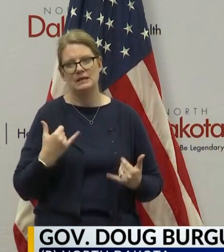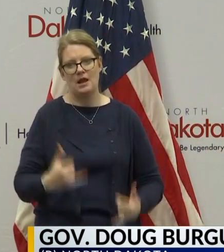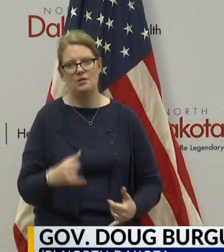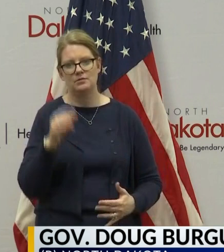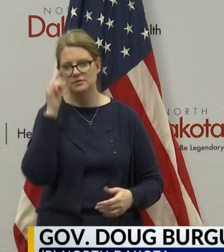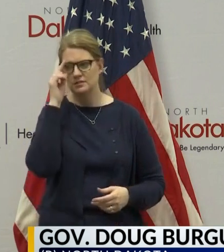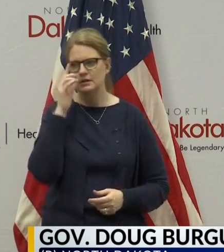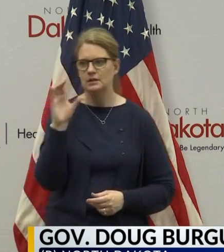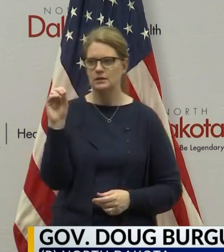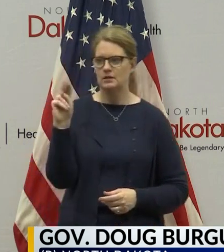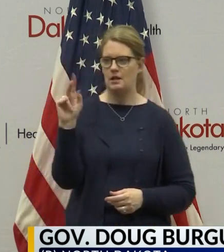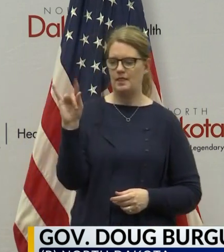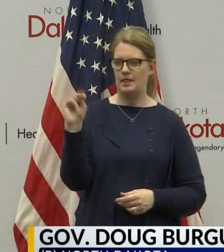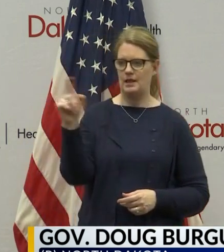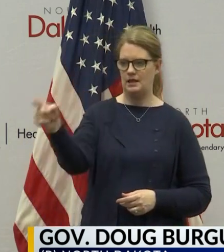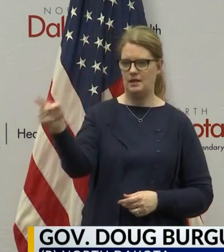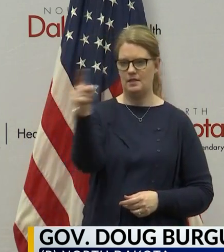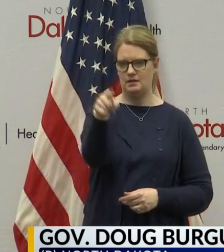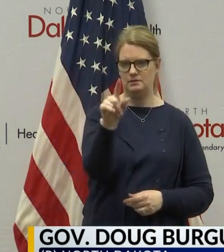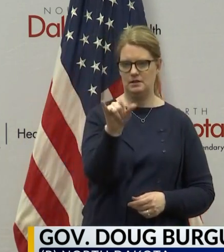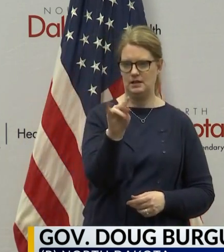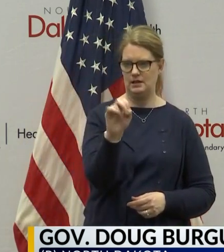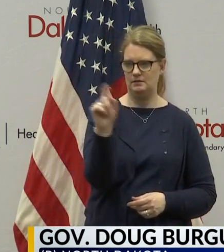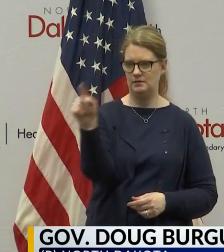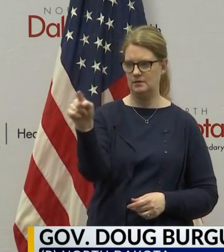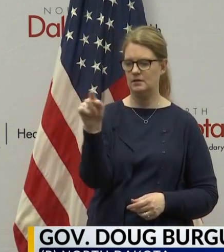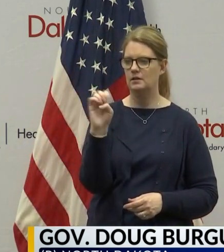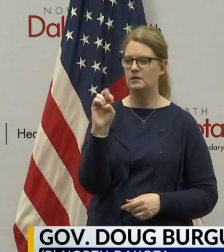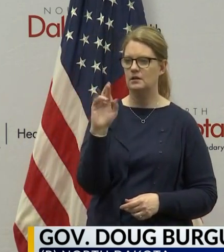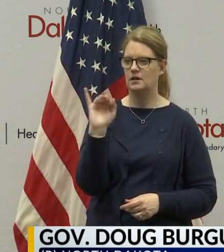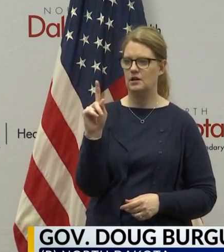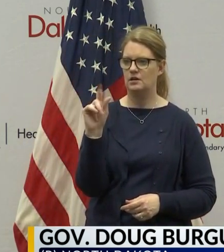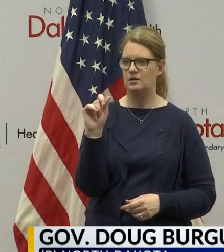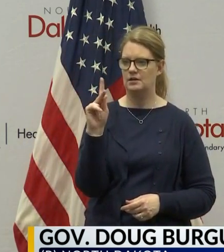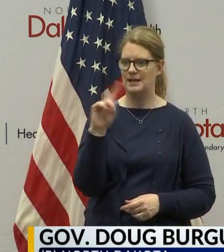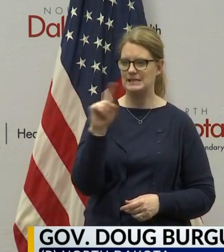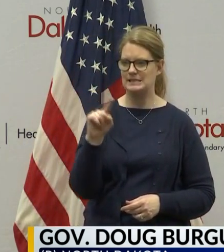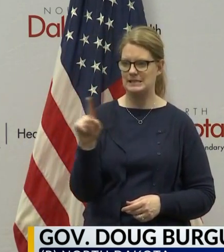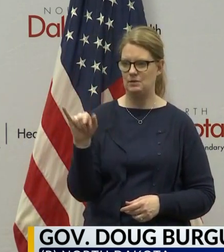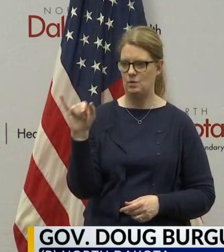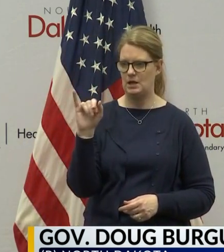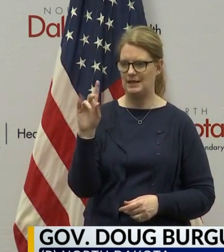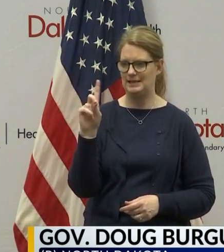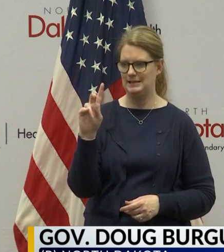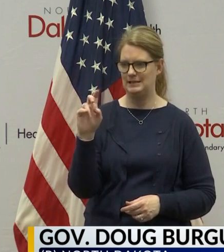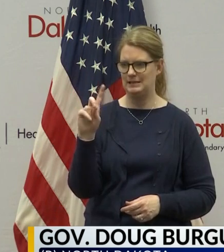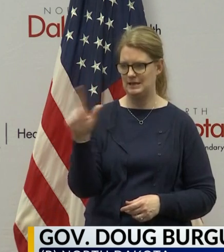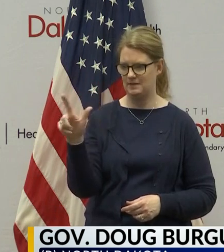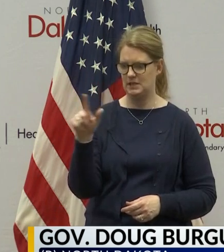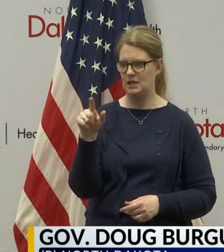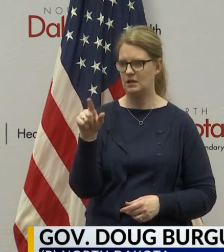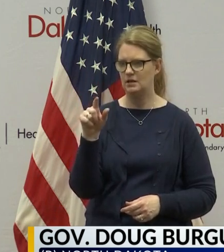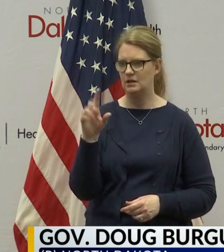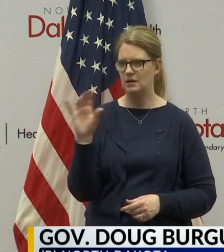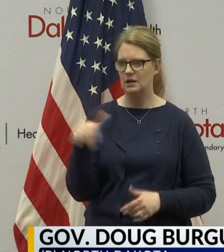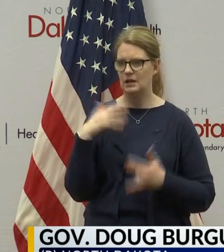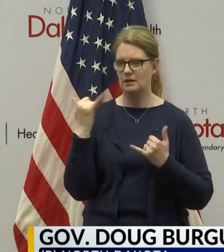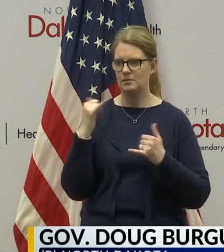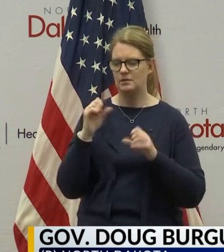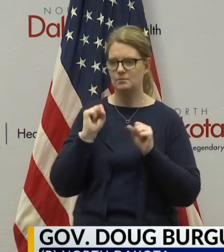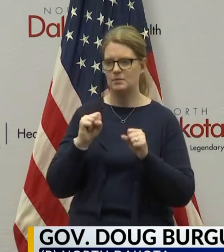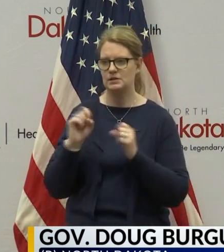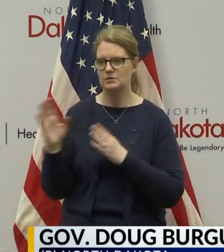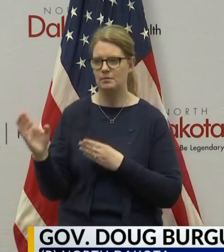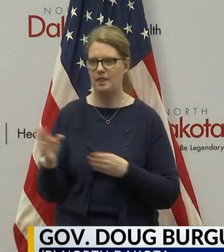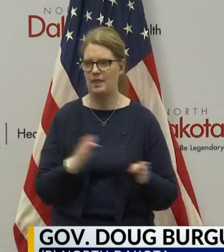We'll go online and then back to Lane. Eric Arndt with KZZY in Devils Lake. Is there any update on the potential